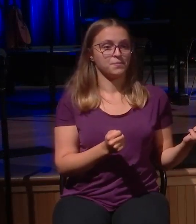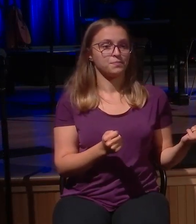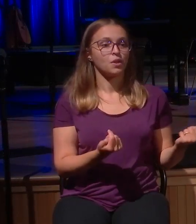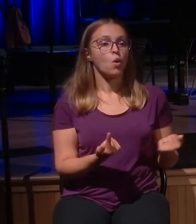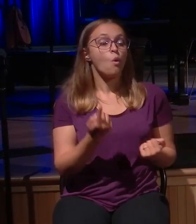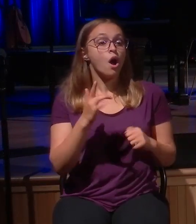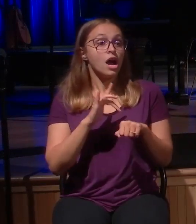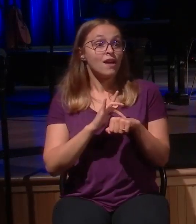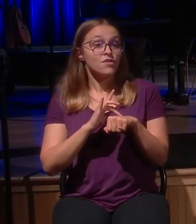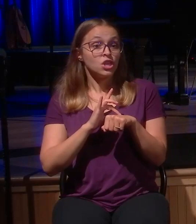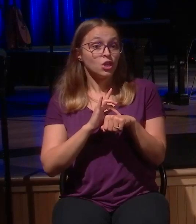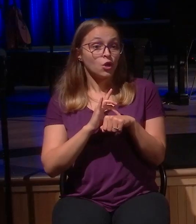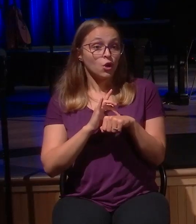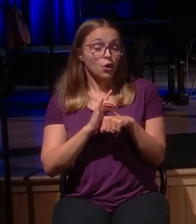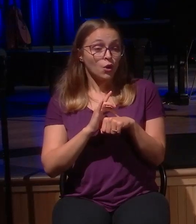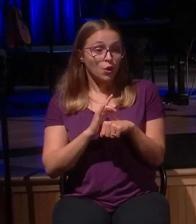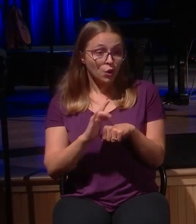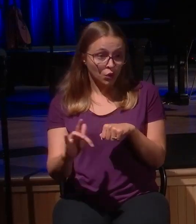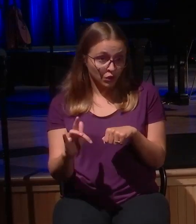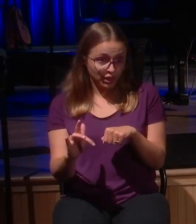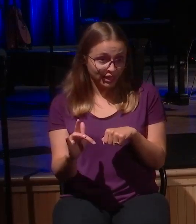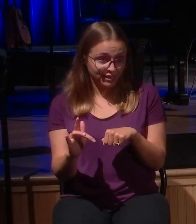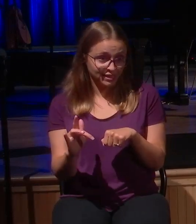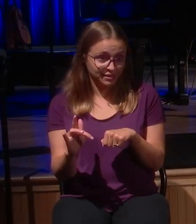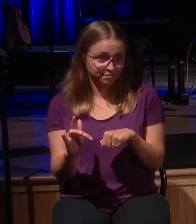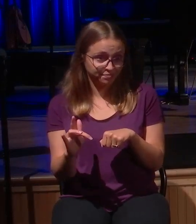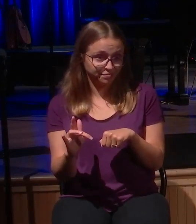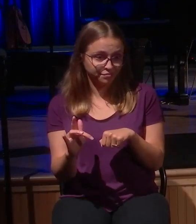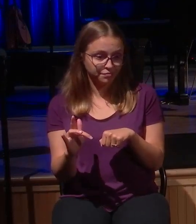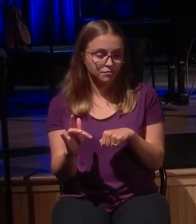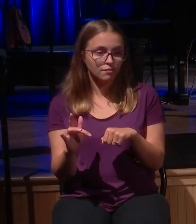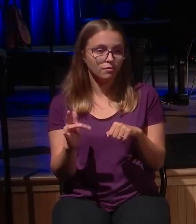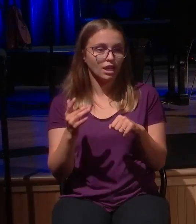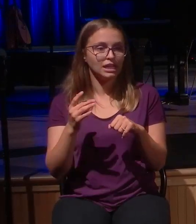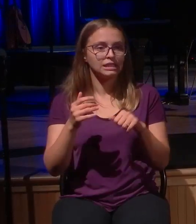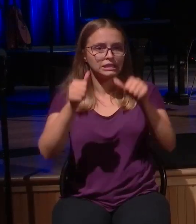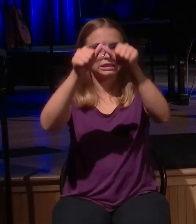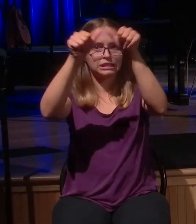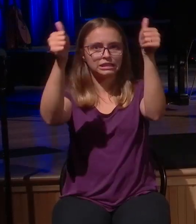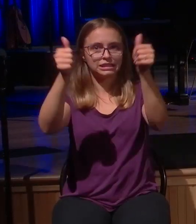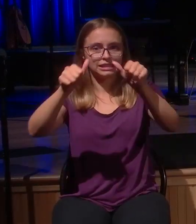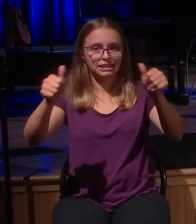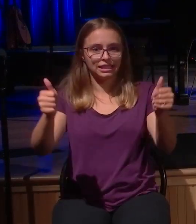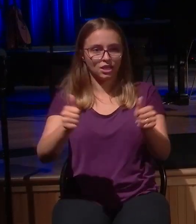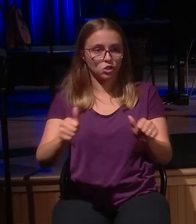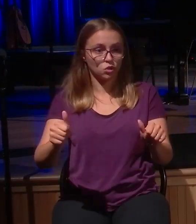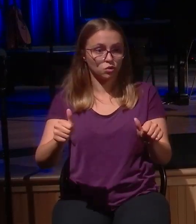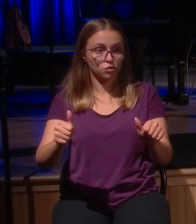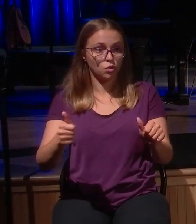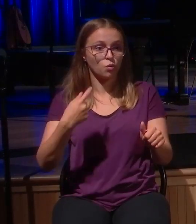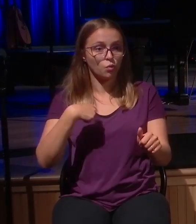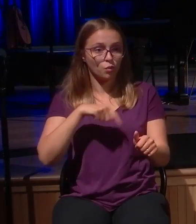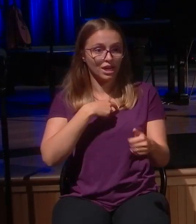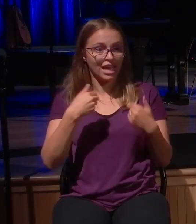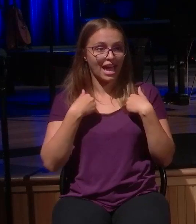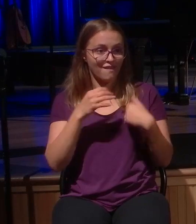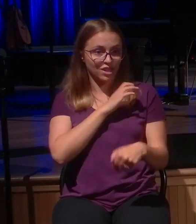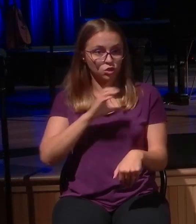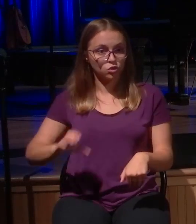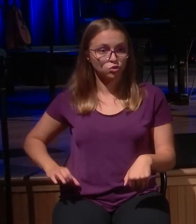that we have, is actually called the Good Shepherd statue. It stands about 39 inches tall. It's in Rome, as we